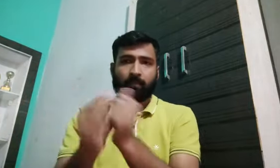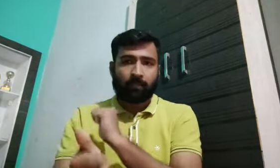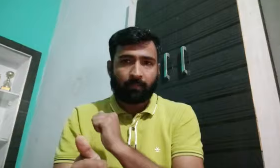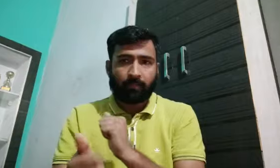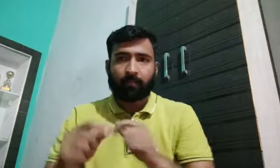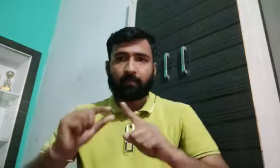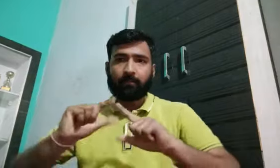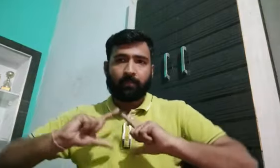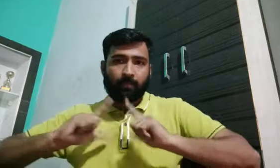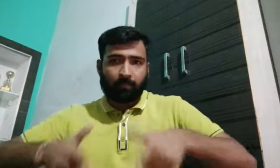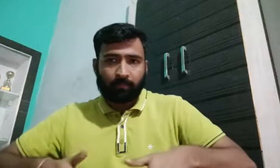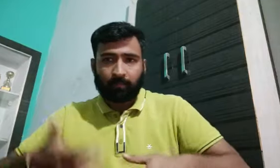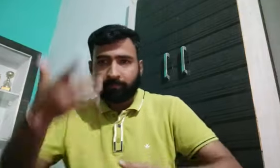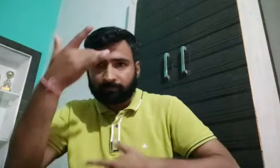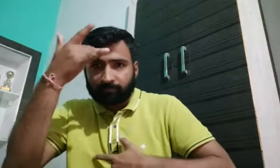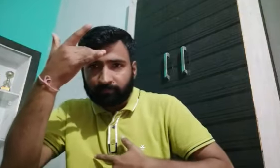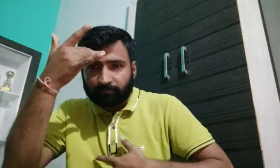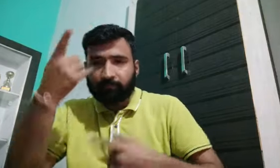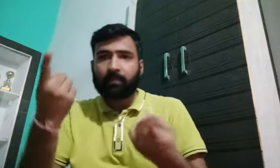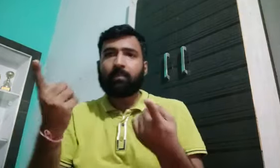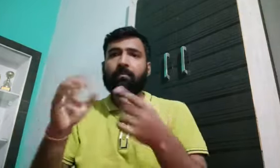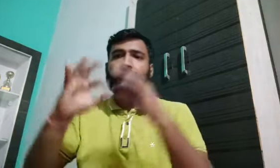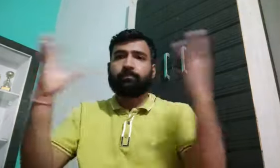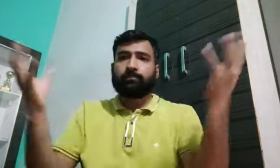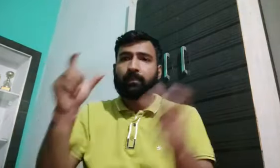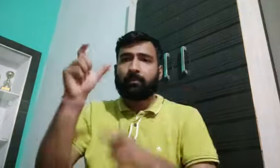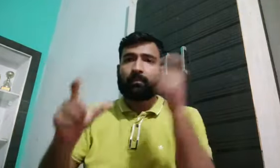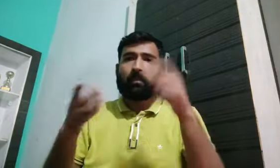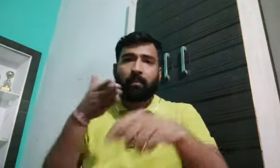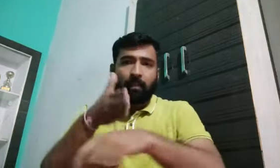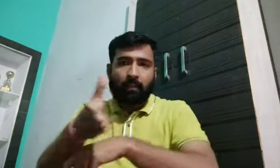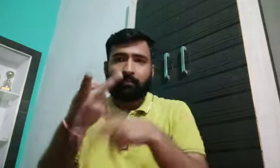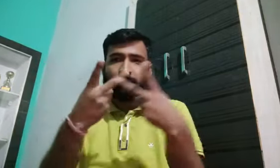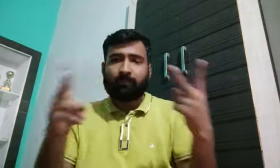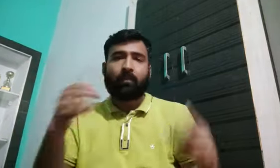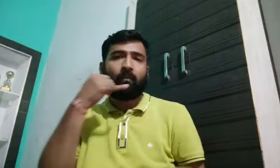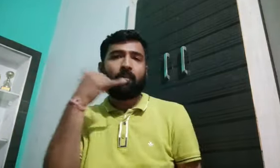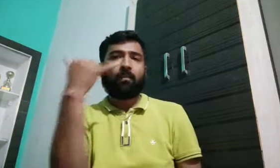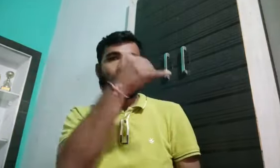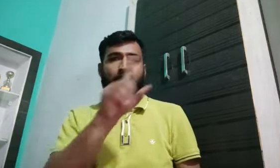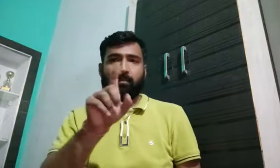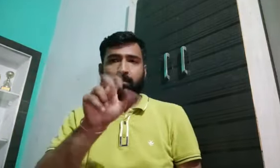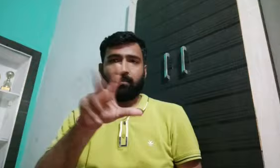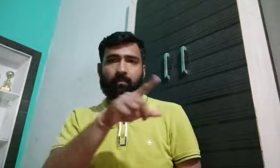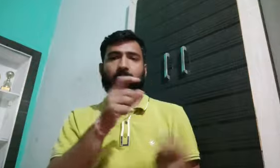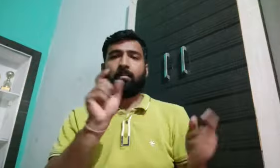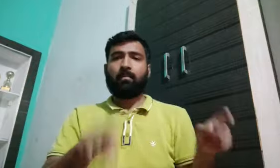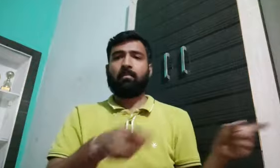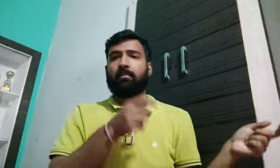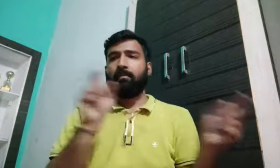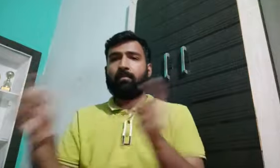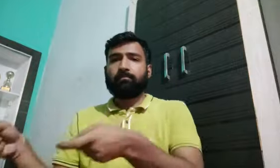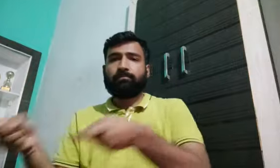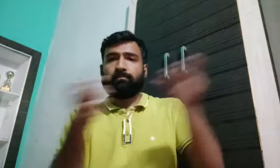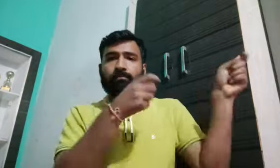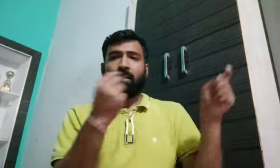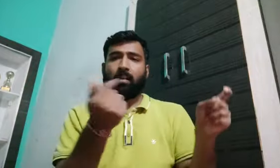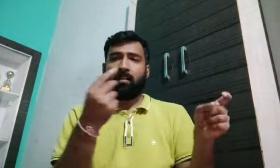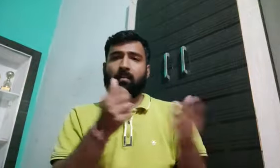Now, you must see the in the room here! Guys, here they go! Hello! Whoa! If you the